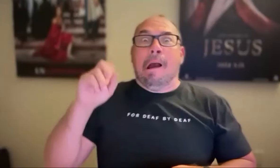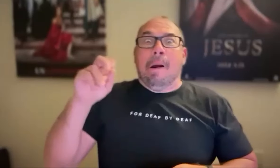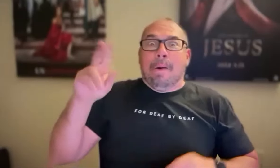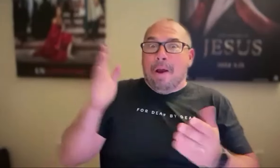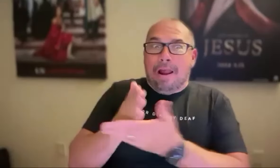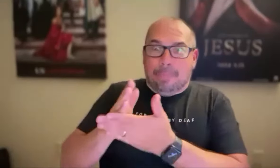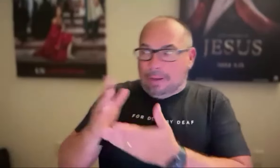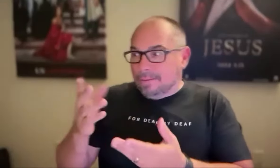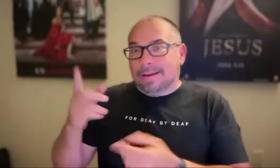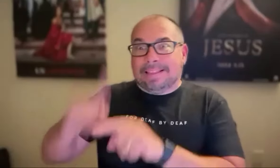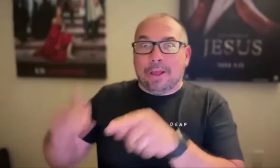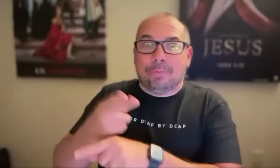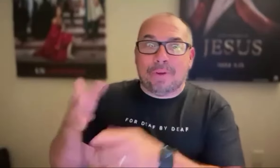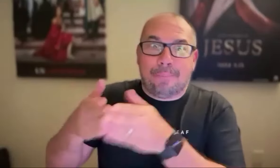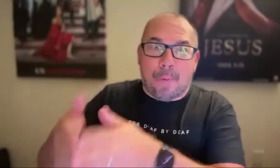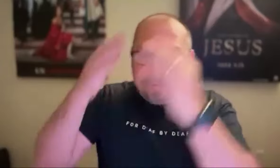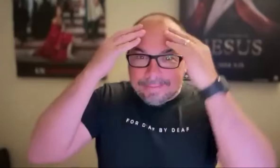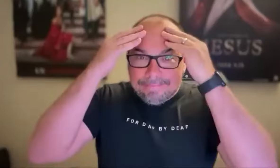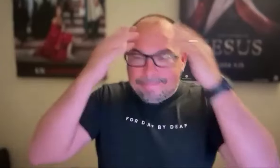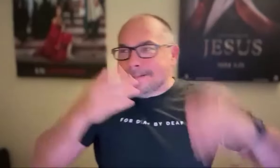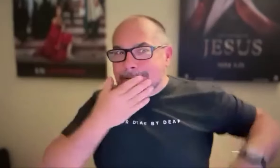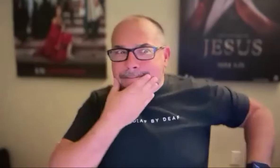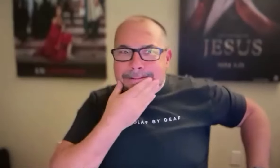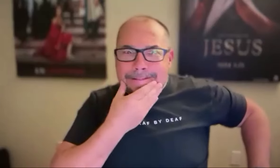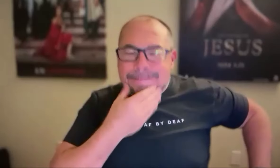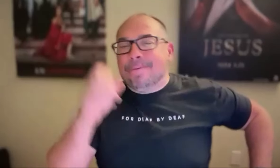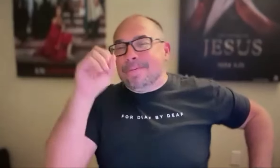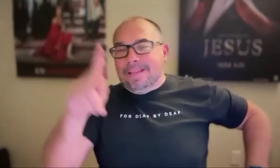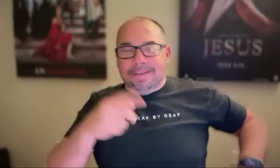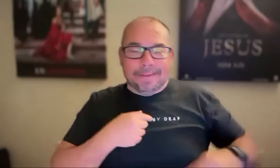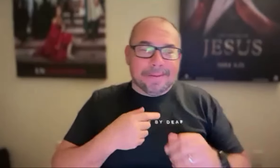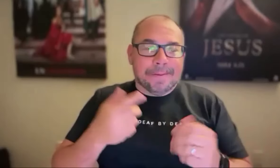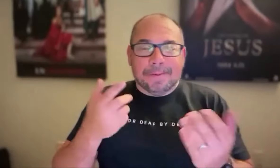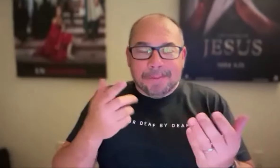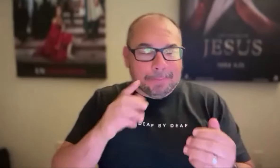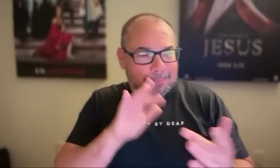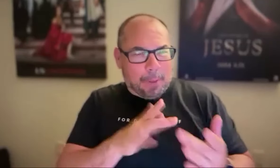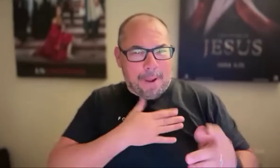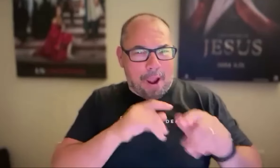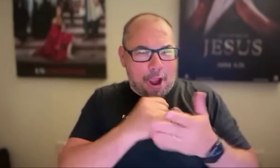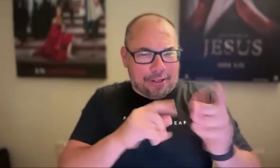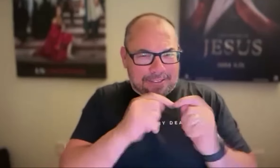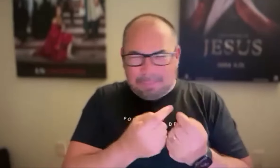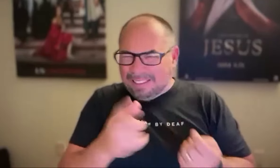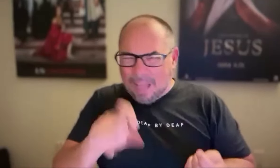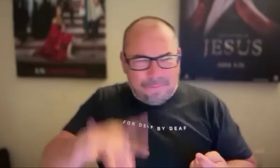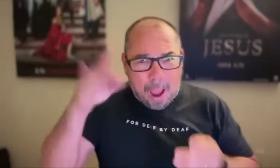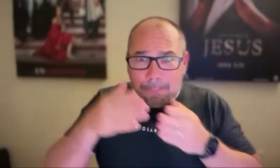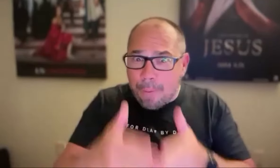So we got in touch with our artistic team. And I said, hey, we got to find a boat. This was several weeks before